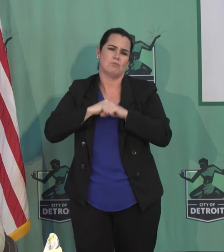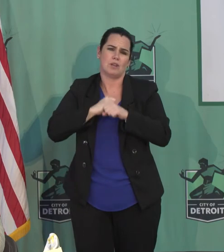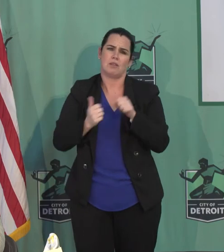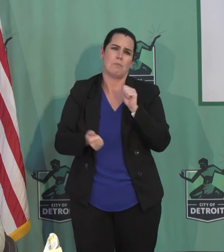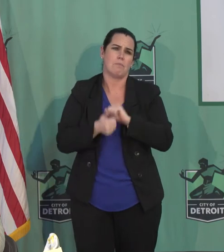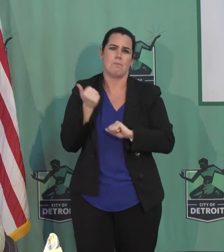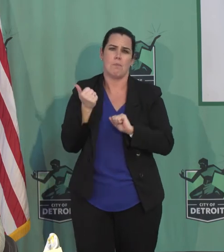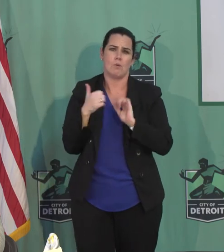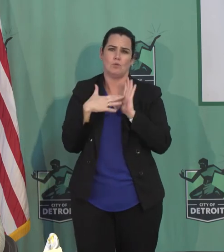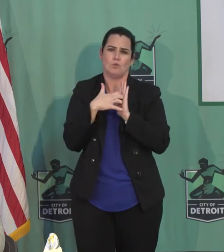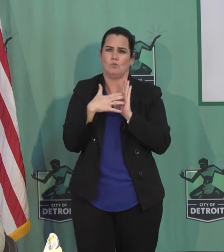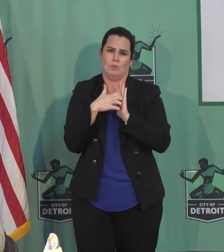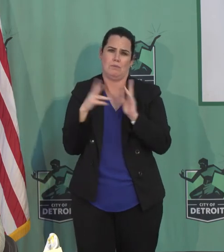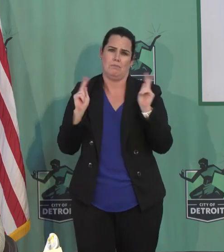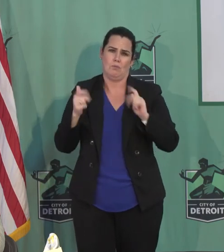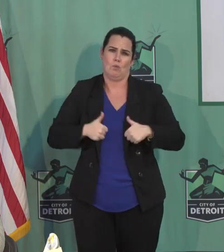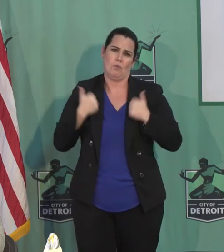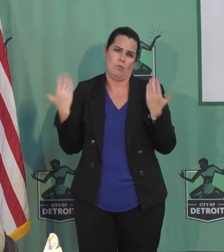citizens.